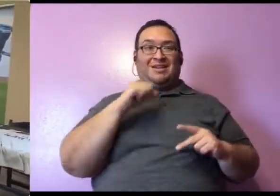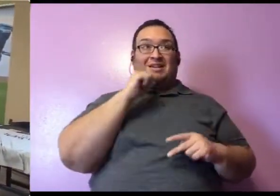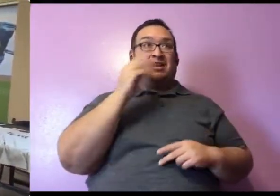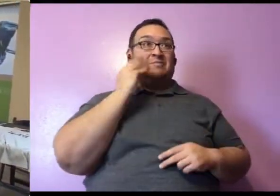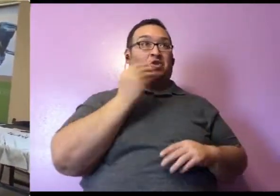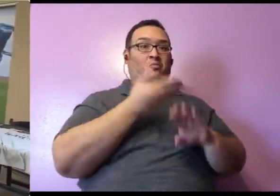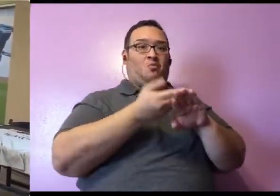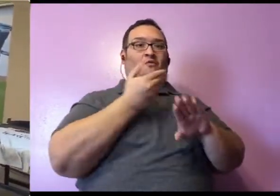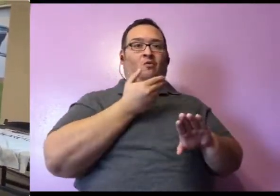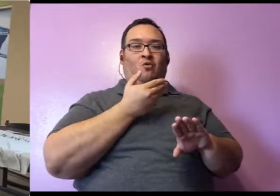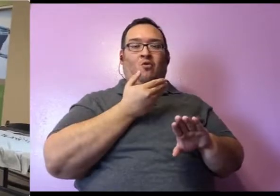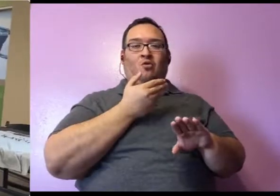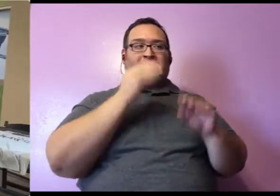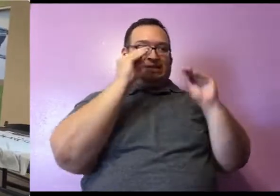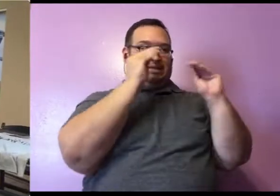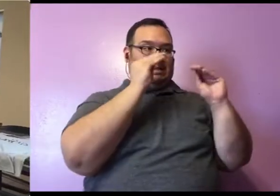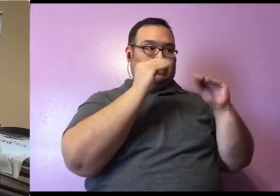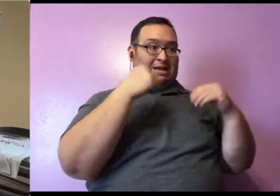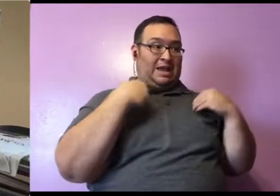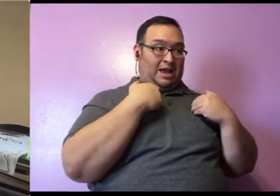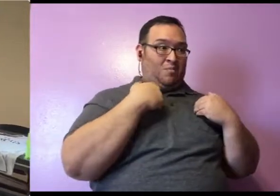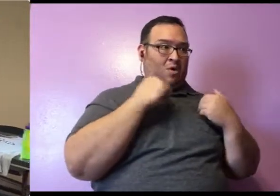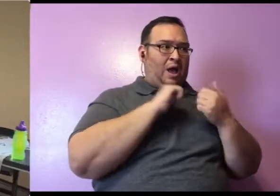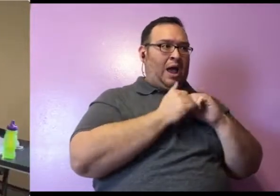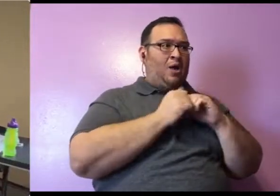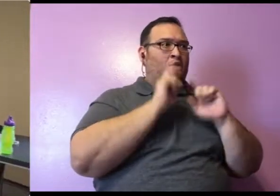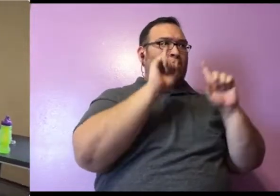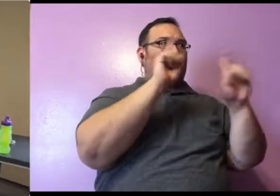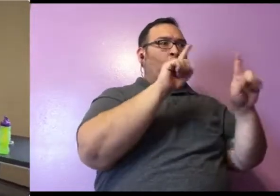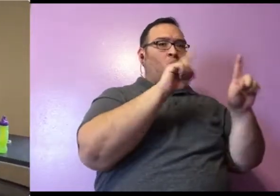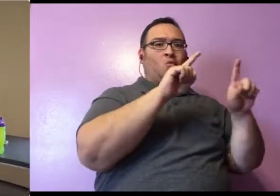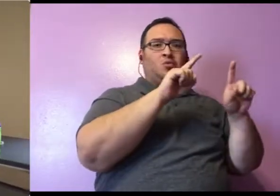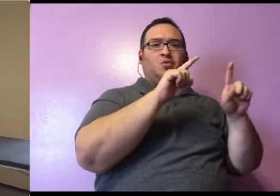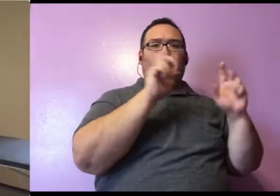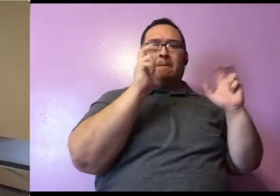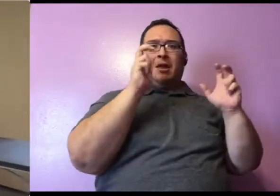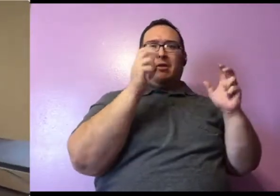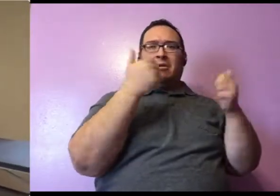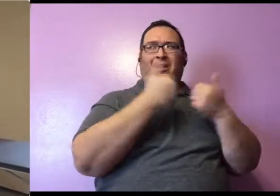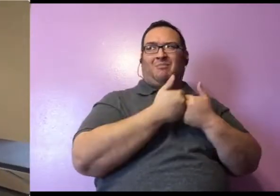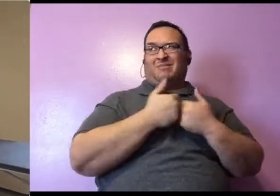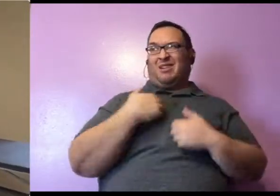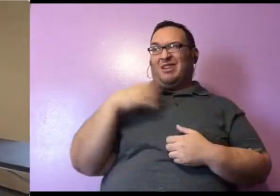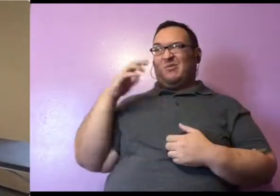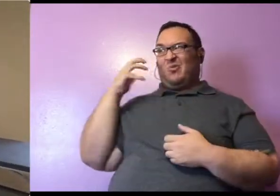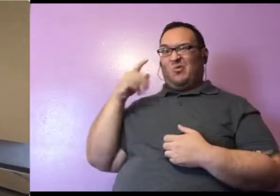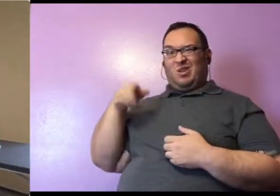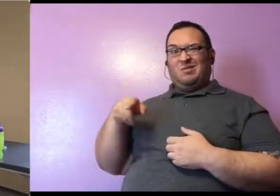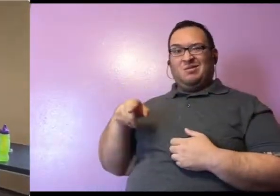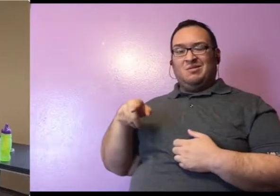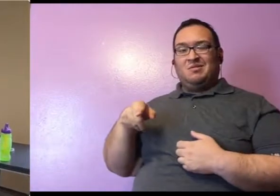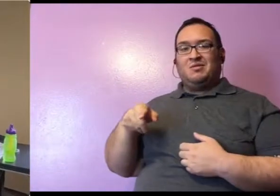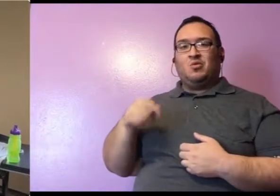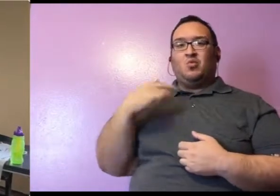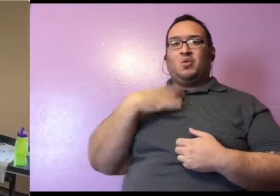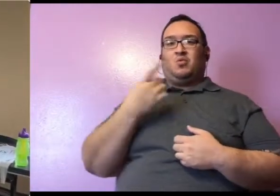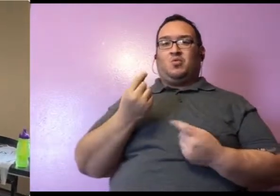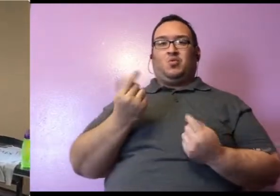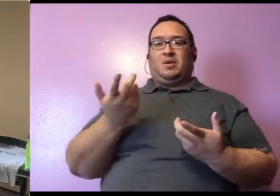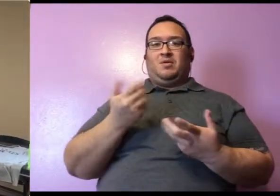to do before is teaching an animal how to go to basketball games. Kind of a crazy thing. So what we started by doing is we would take